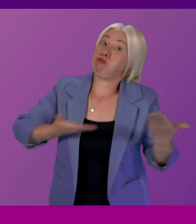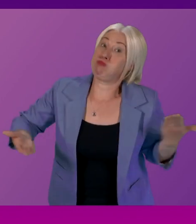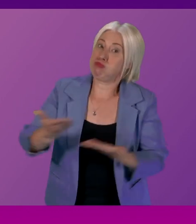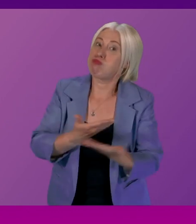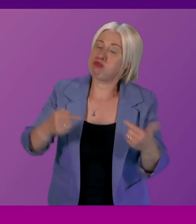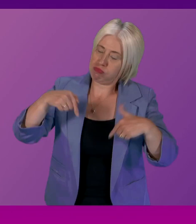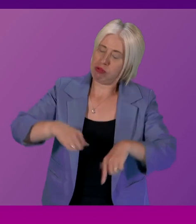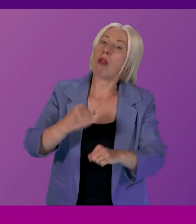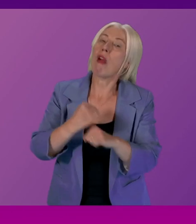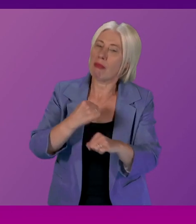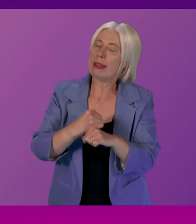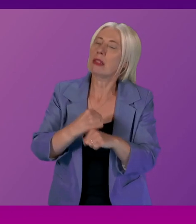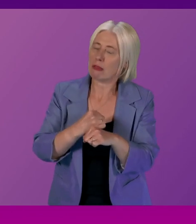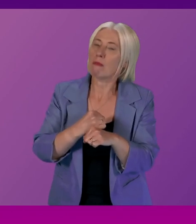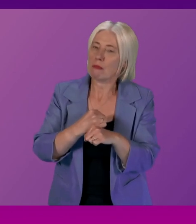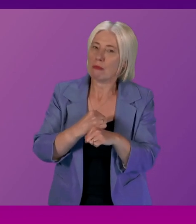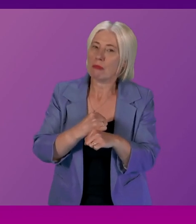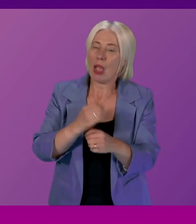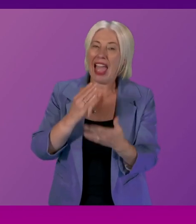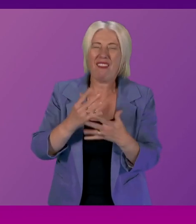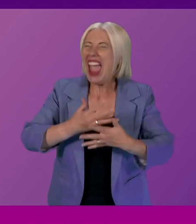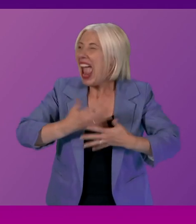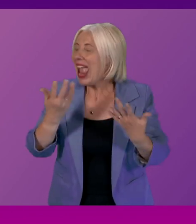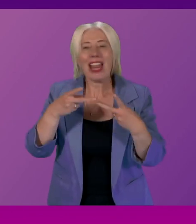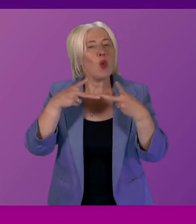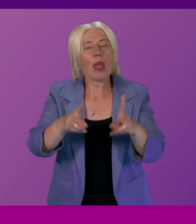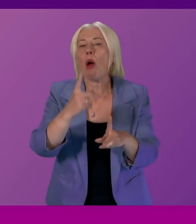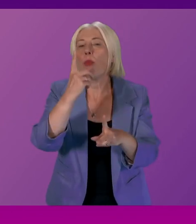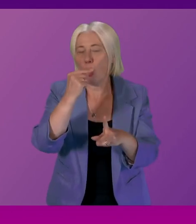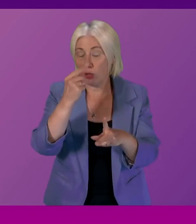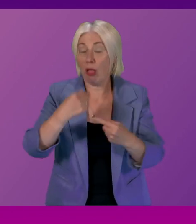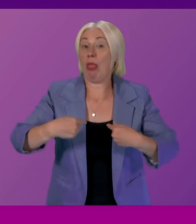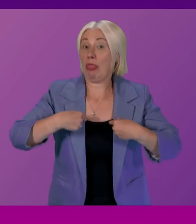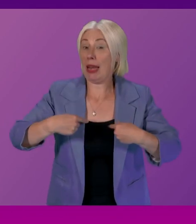government and if there is a way to do this then I'm seeking